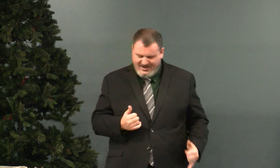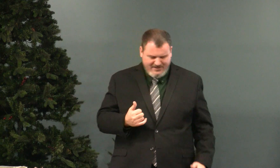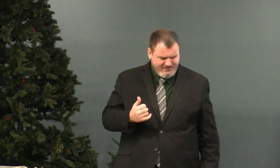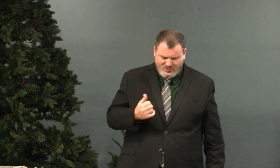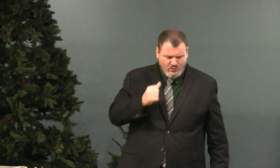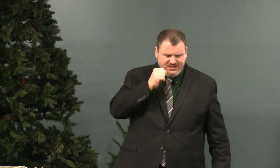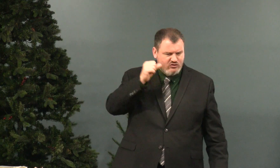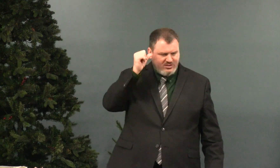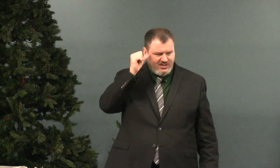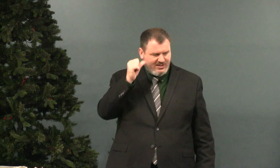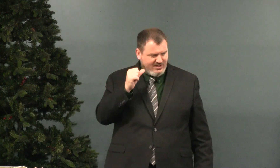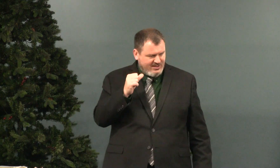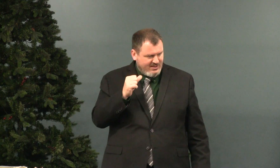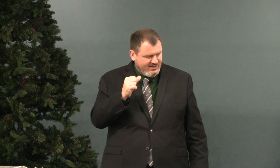Today or yesterday.